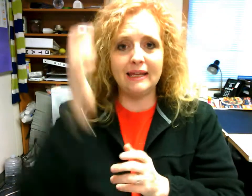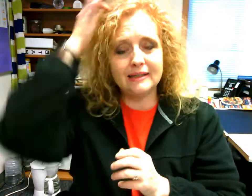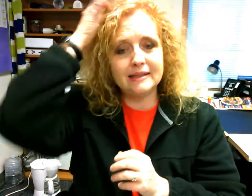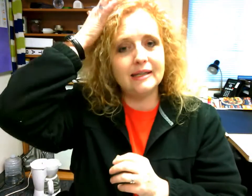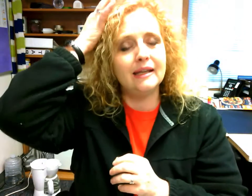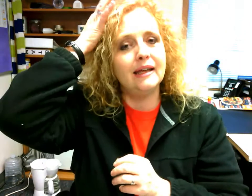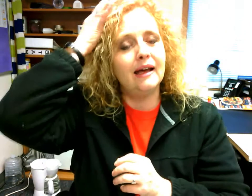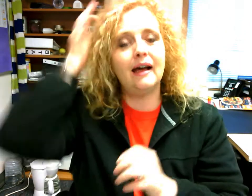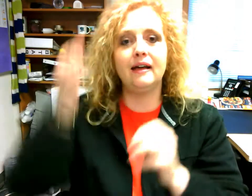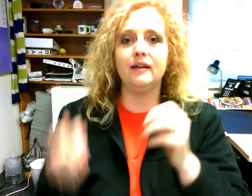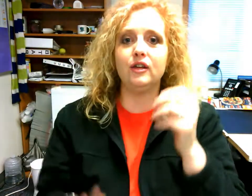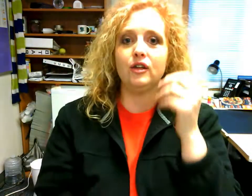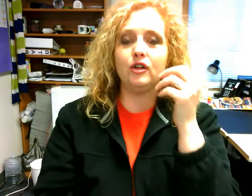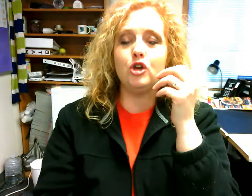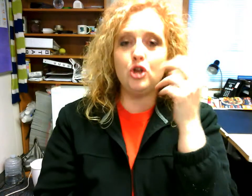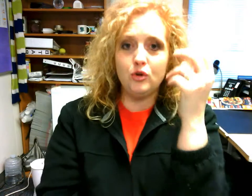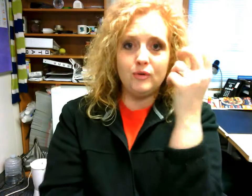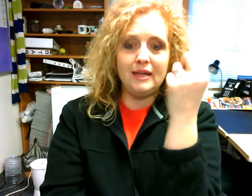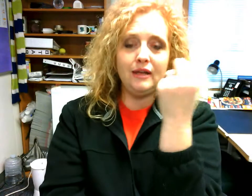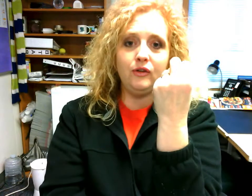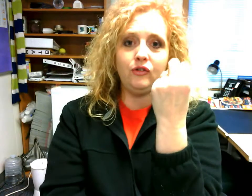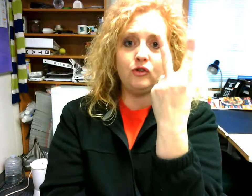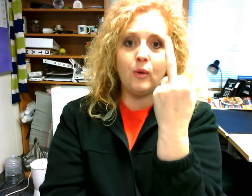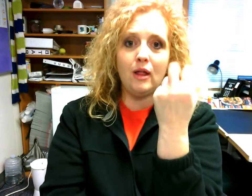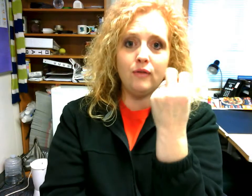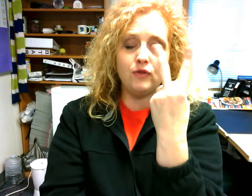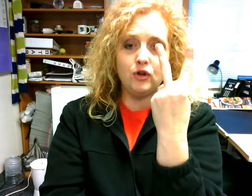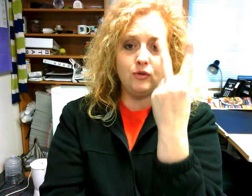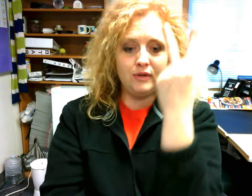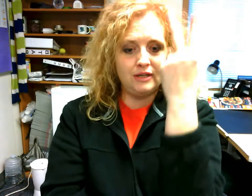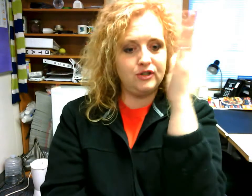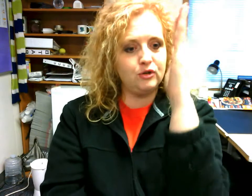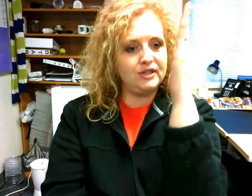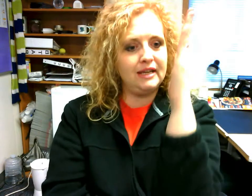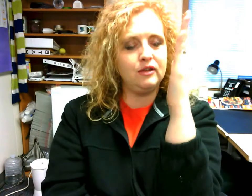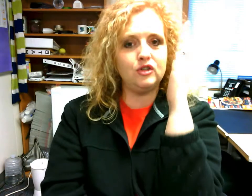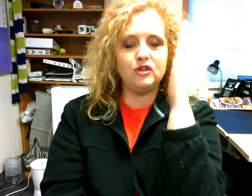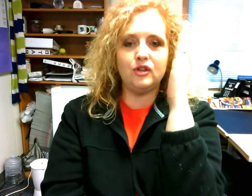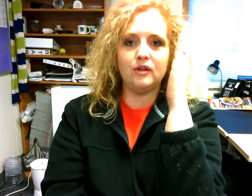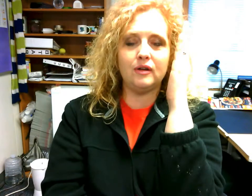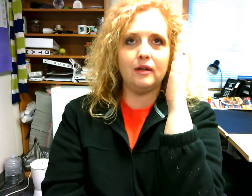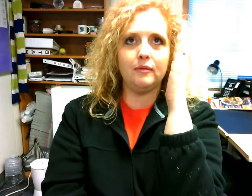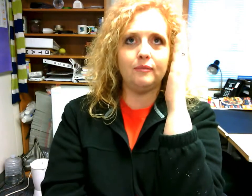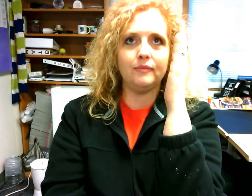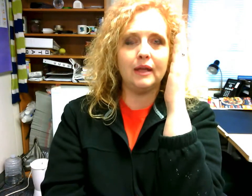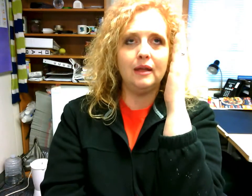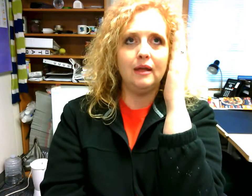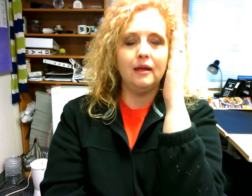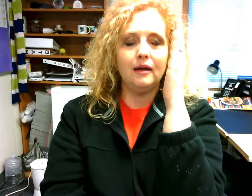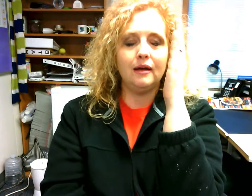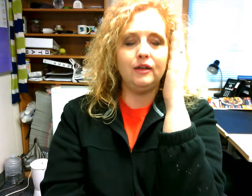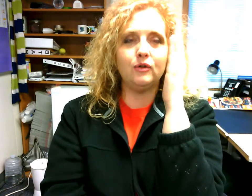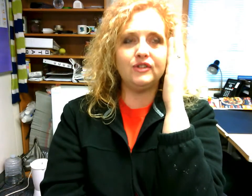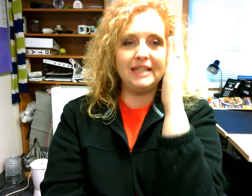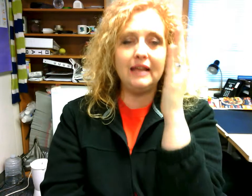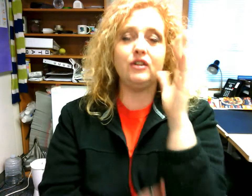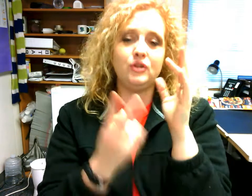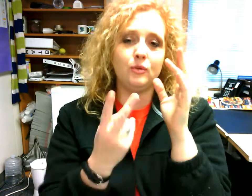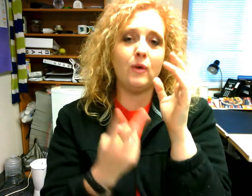uh noon is 12 noon because you're seeing the the um you're seeing two one